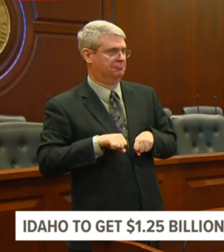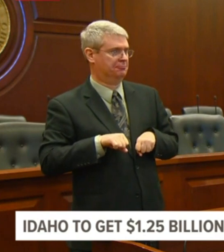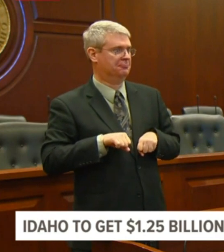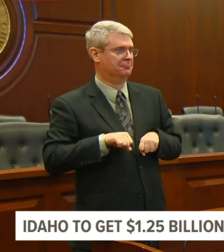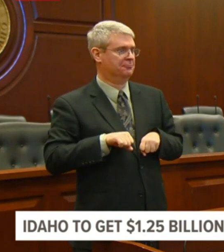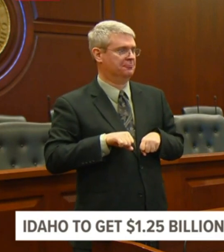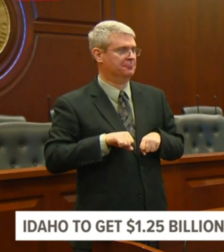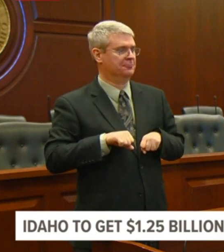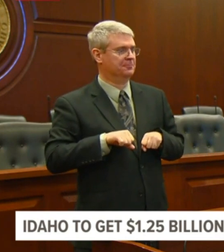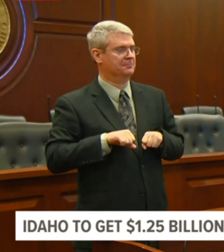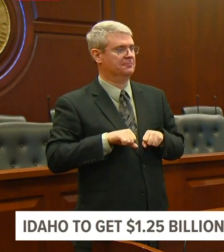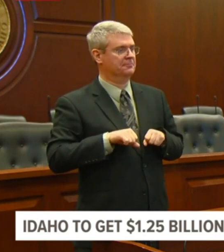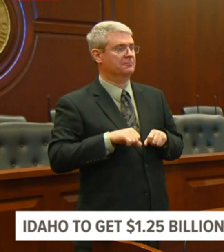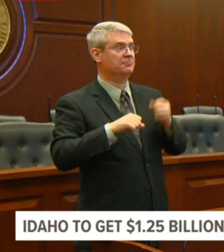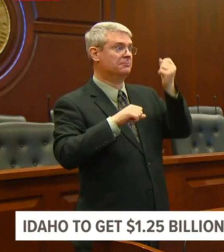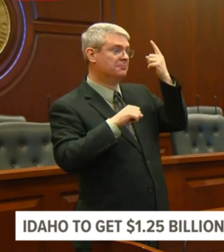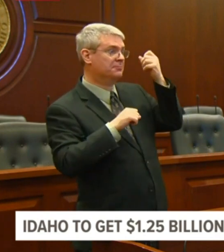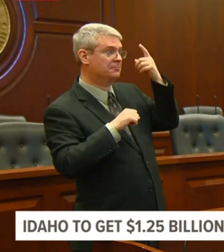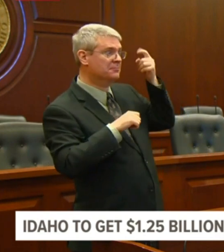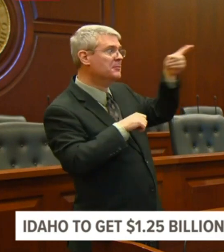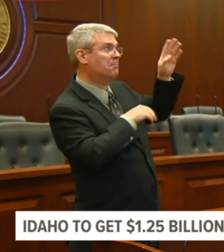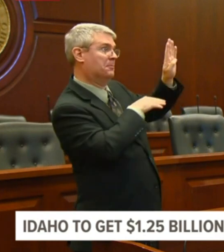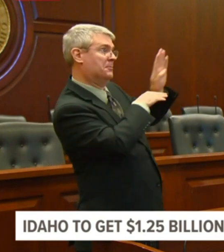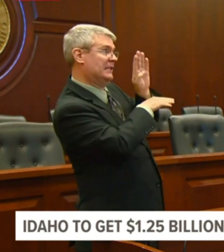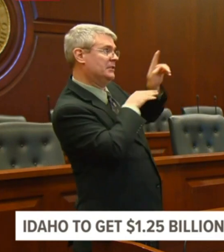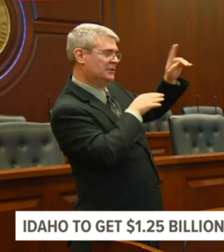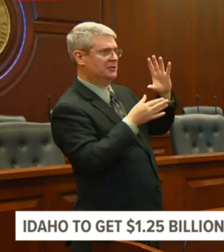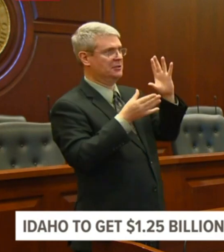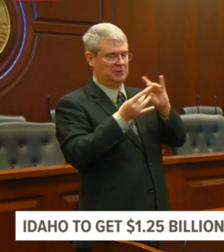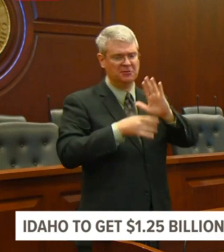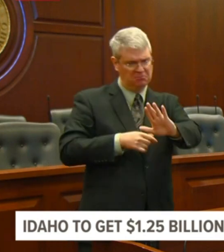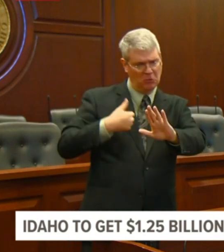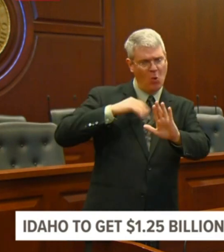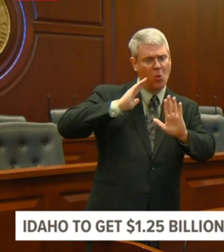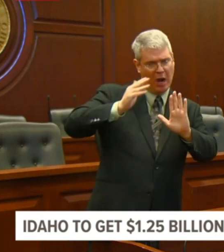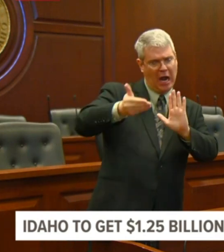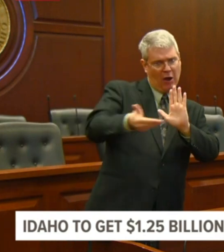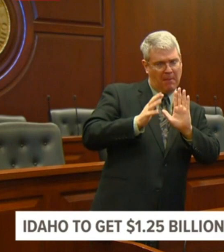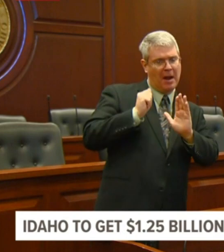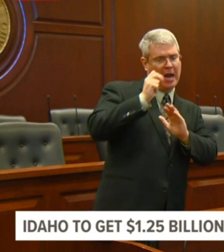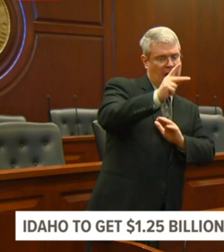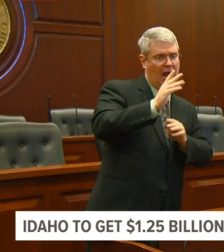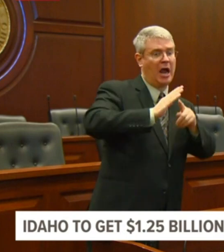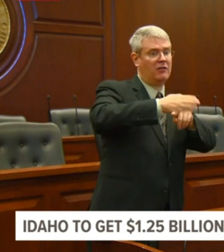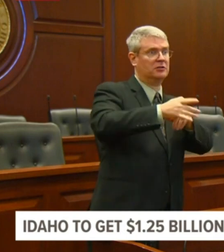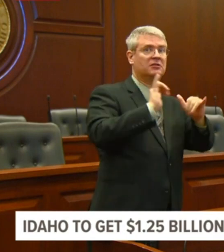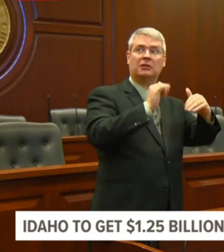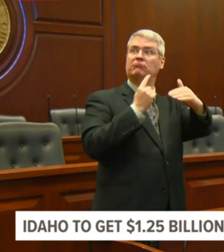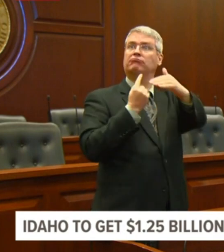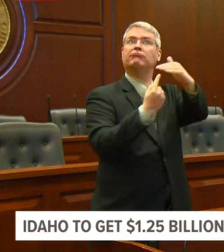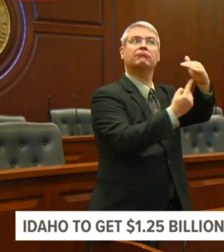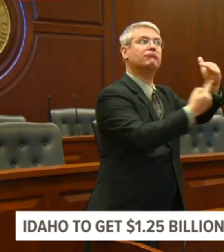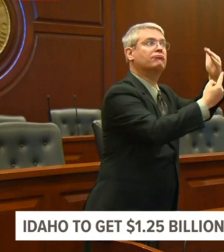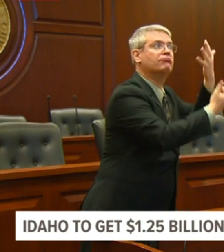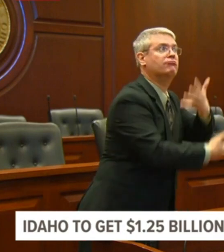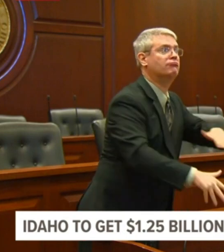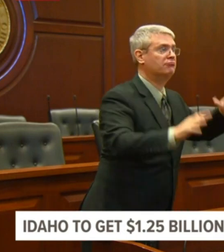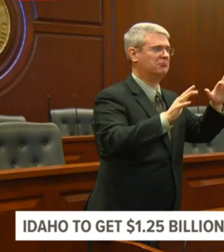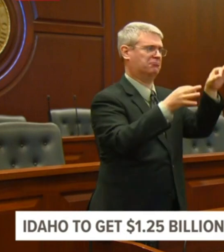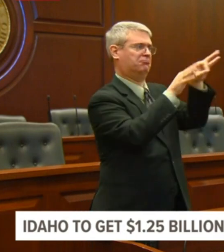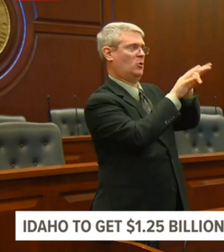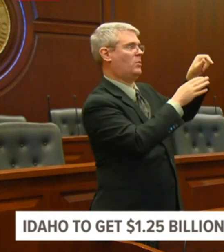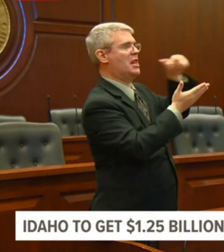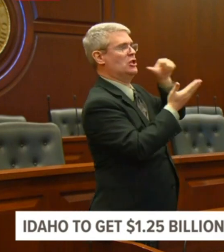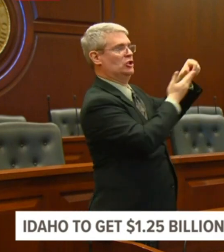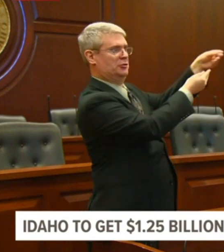to work and the claimant must be able and available and suitable for work. The order considers claimants have met the